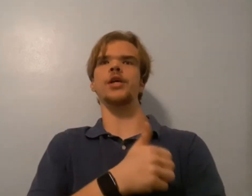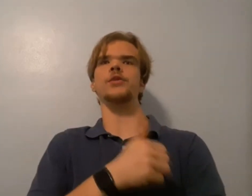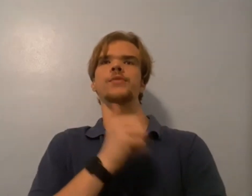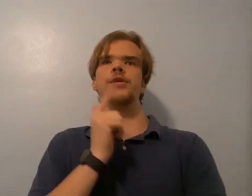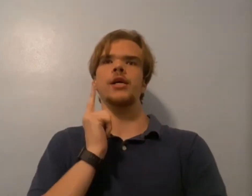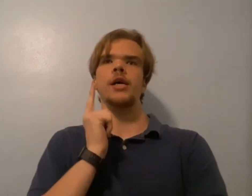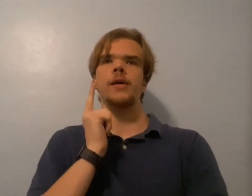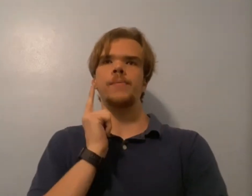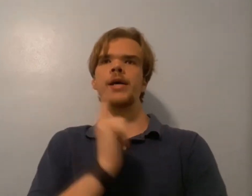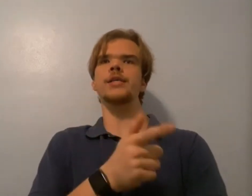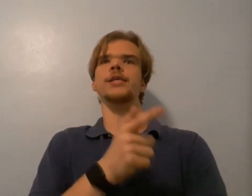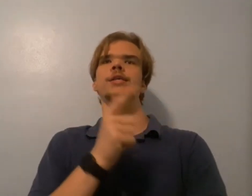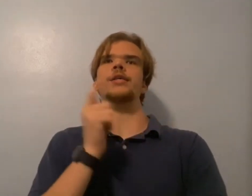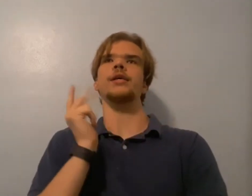Crosby, Peggy Lee,